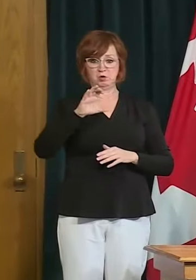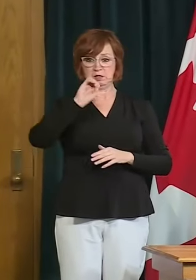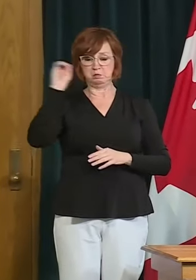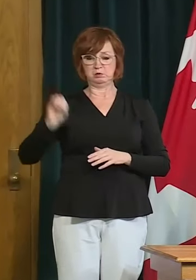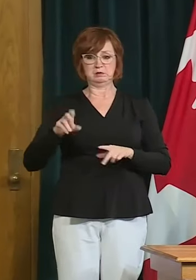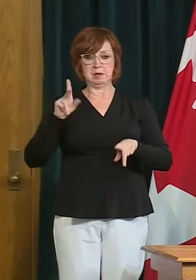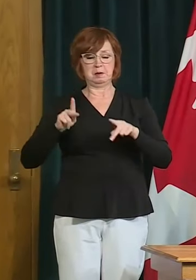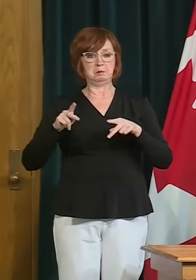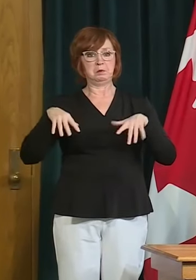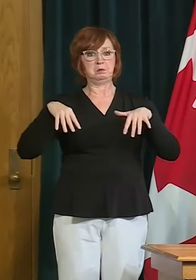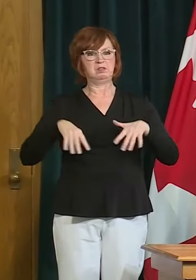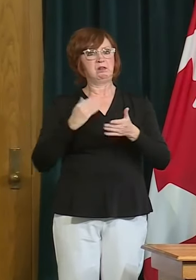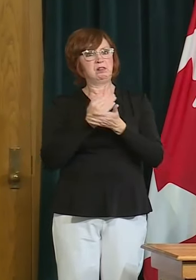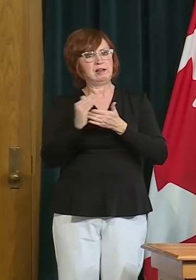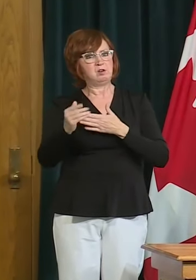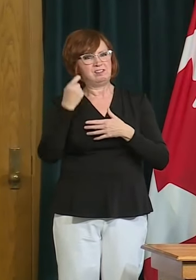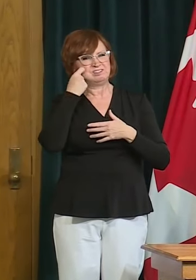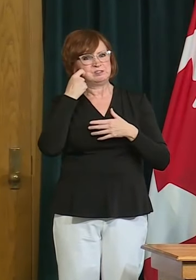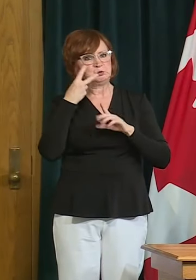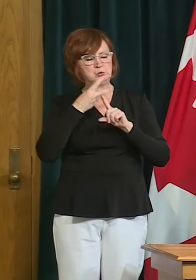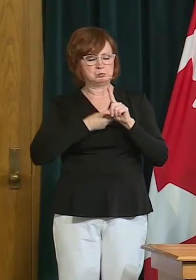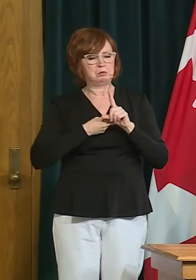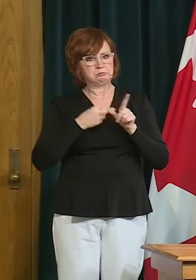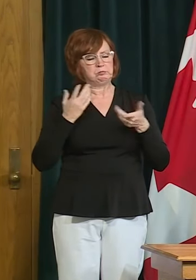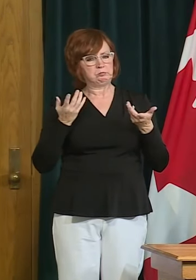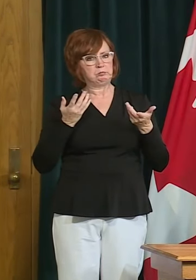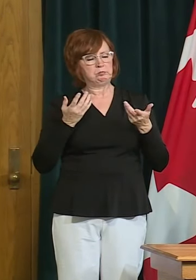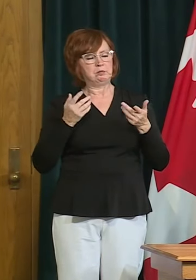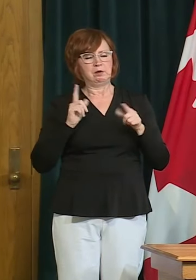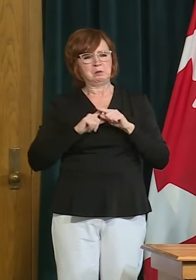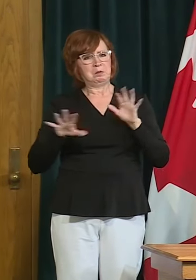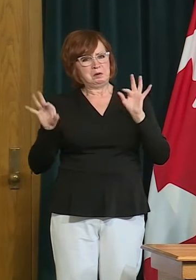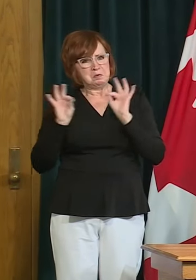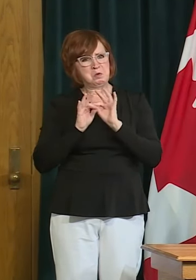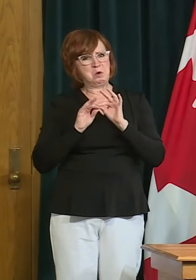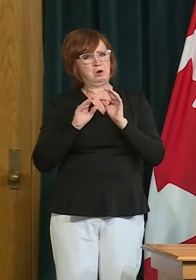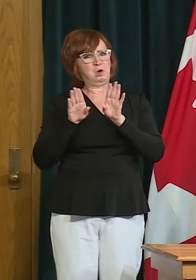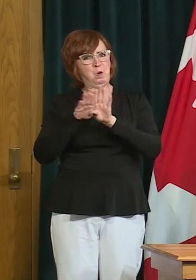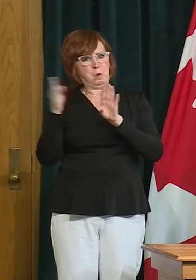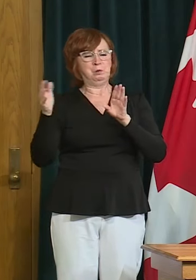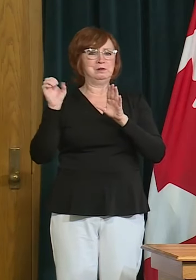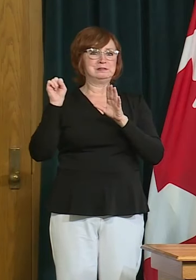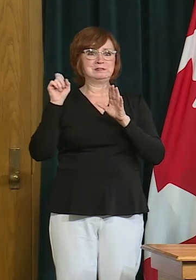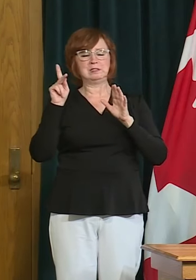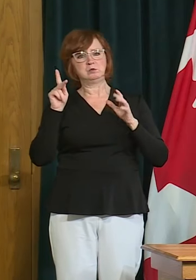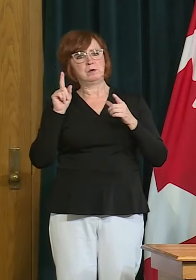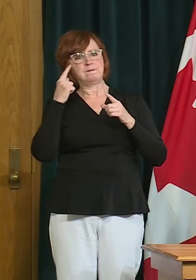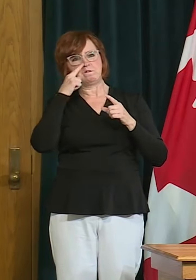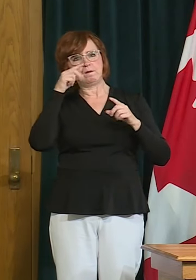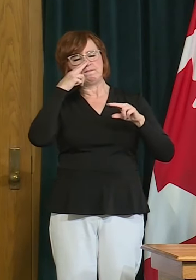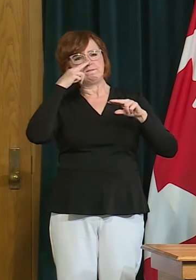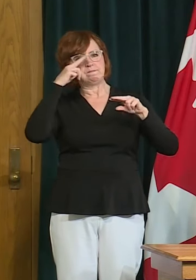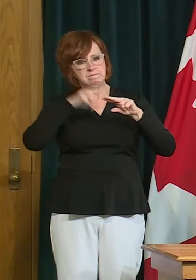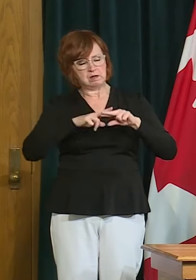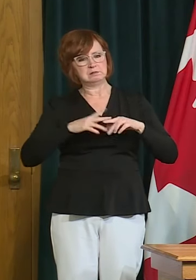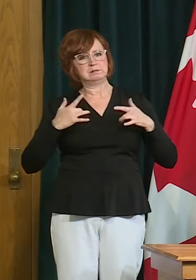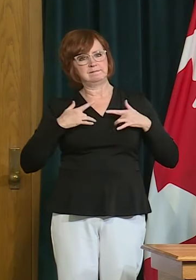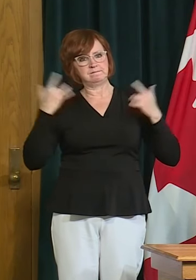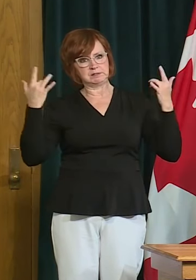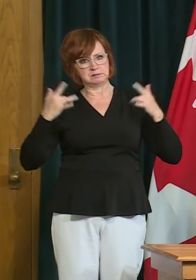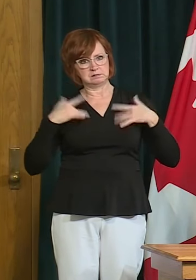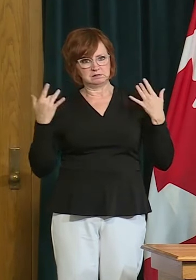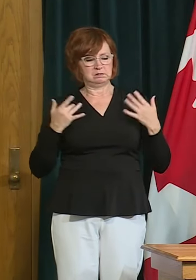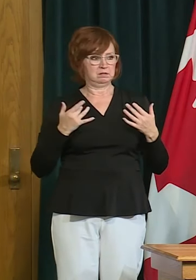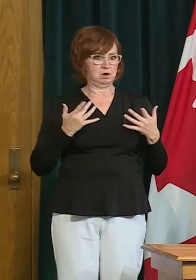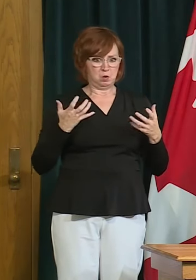on on pause over the course of the last two months reopening saskatchewan also includes the uh their extracurricular activities that we and our